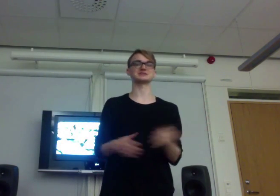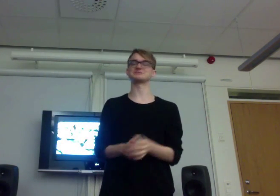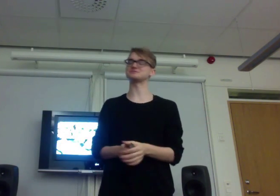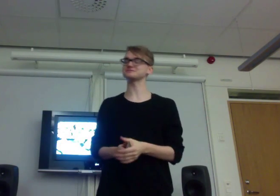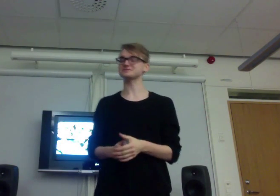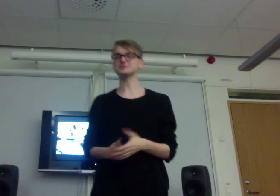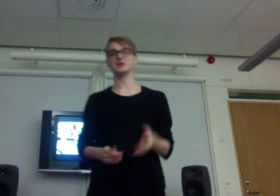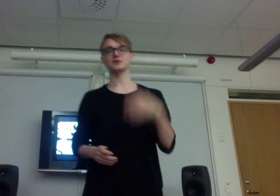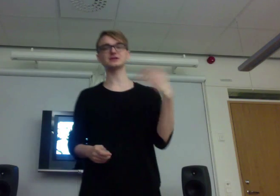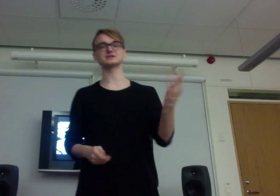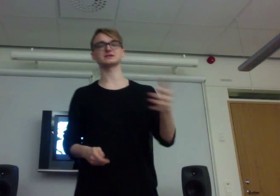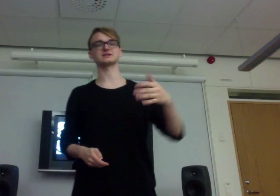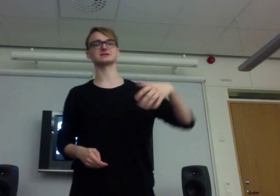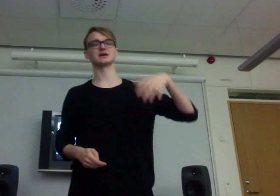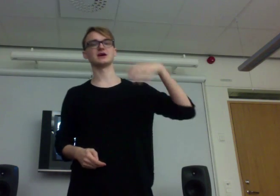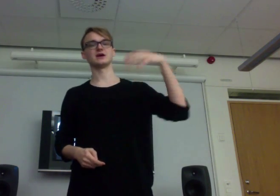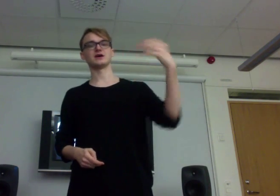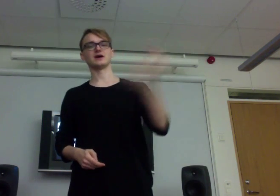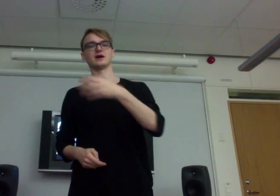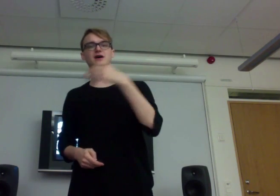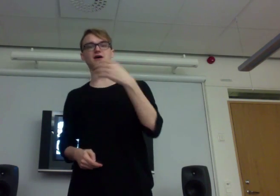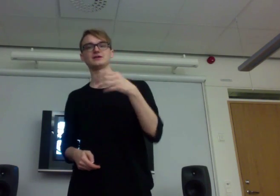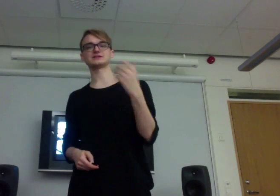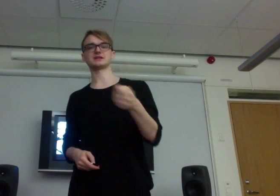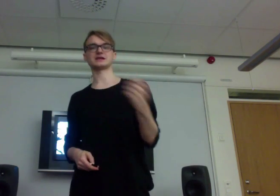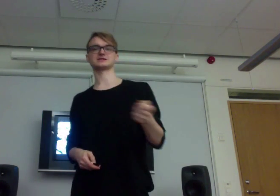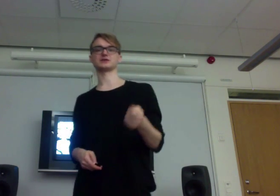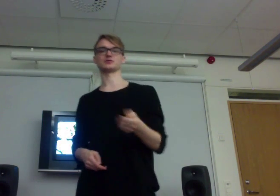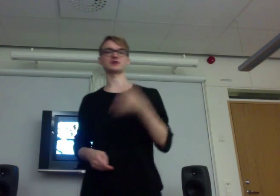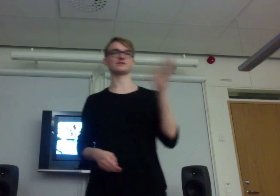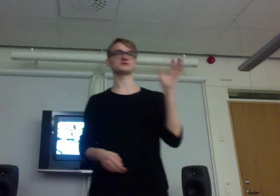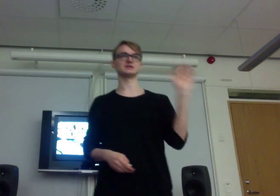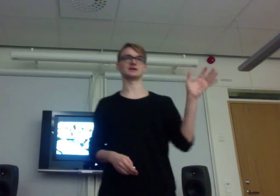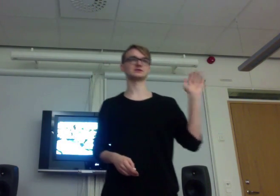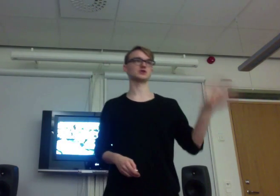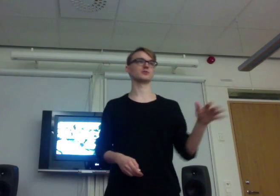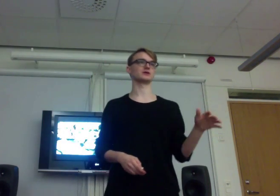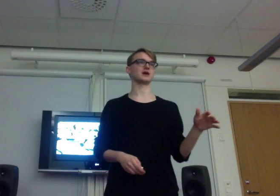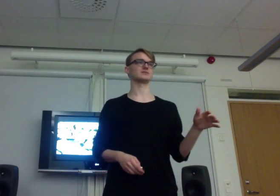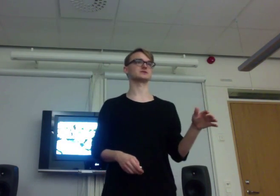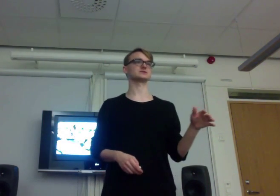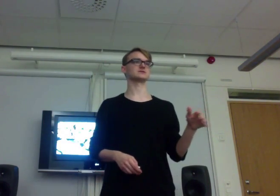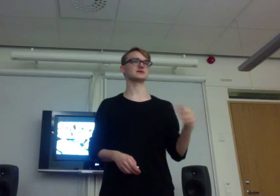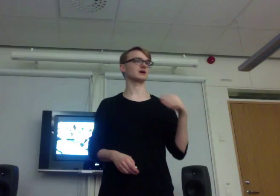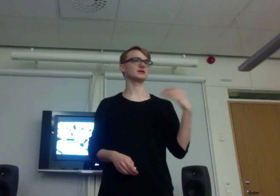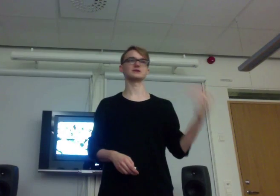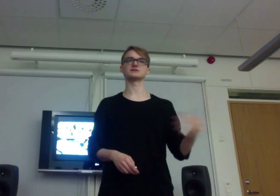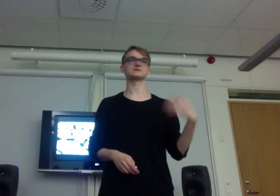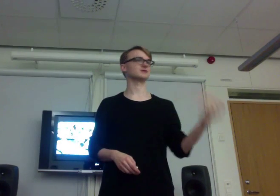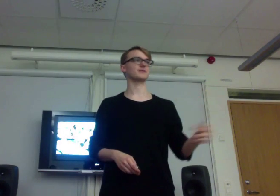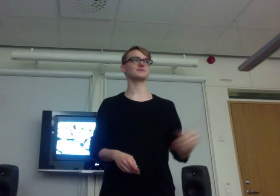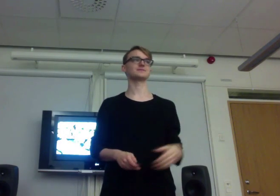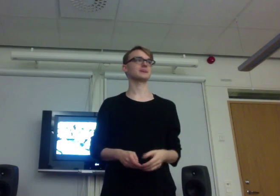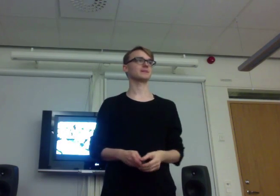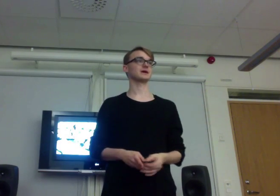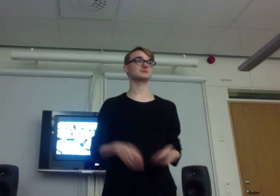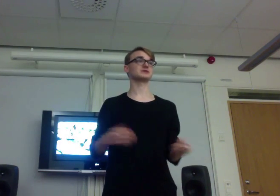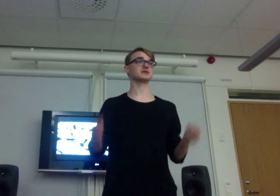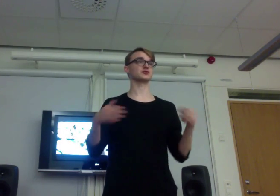But this is, uh, this is a lesson which I have seen, like, so many times. And it's, yeah. Especially if you're